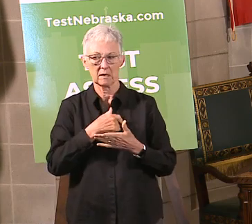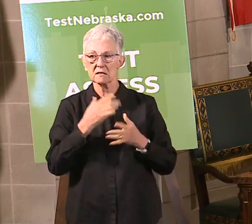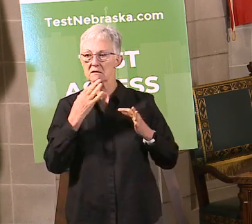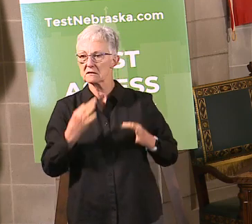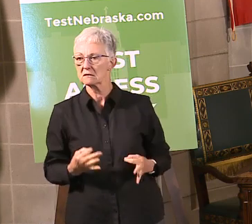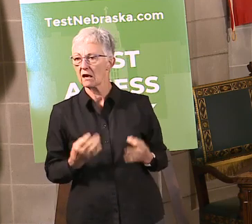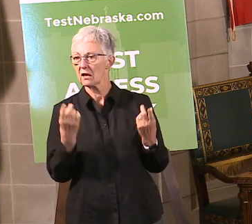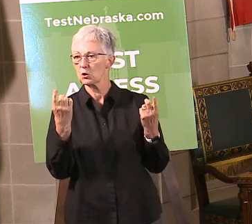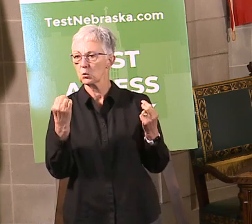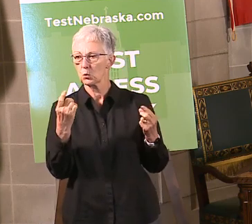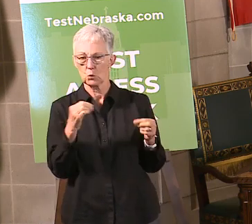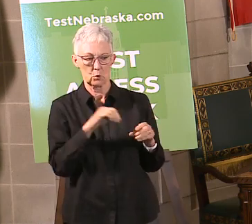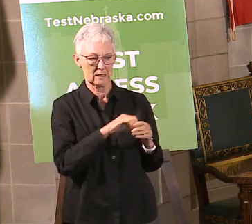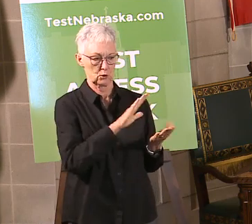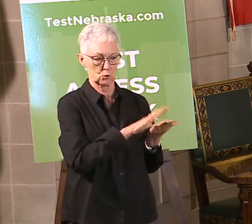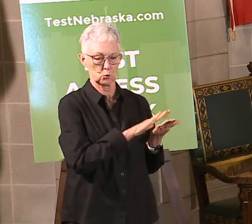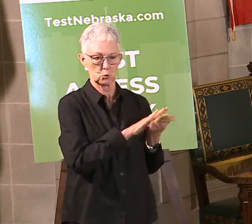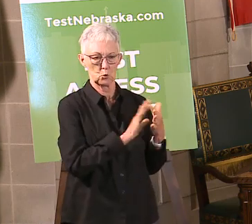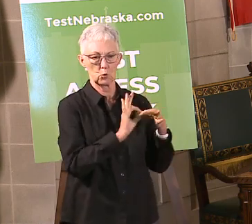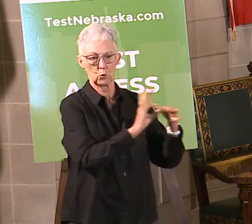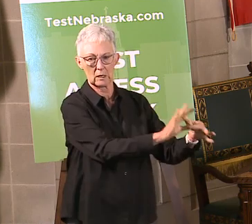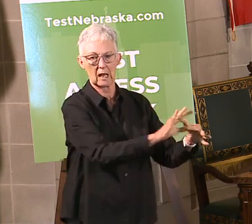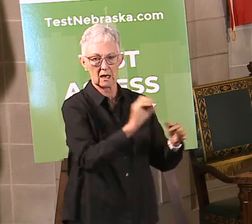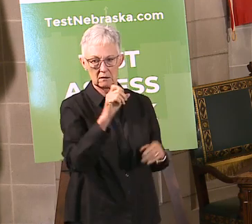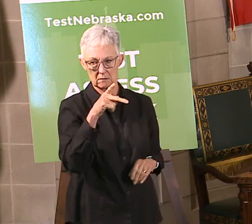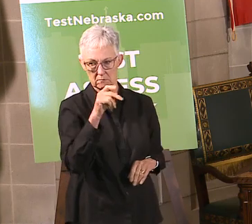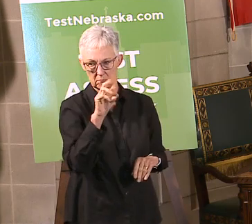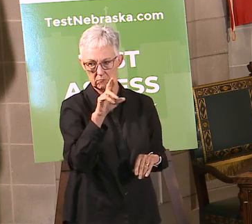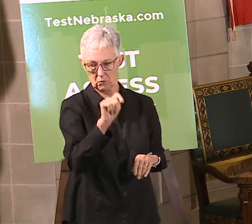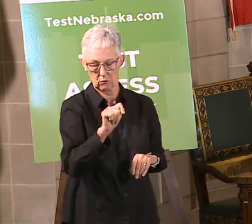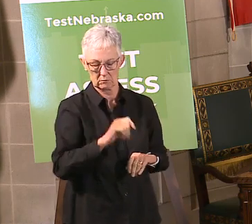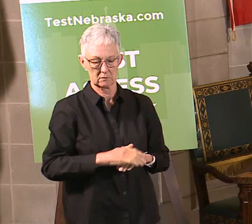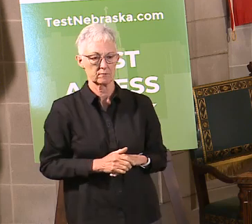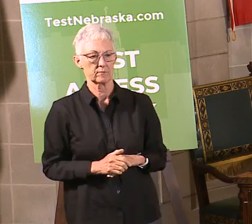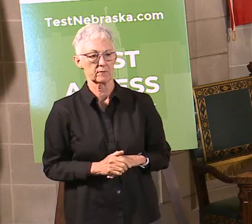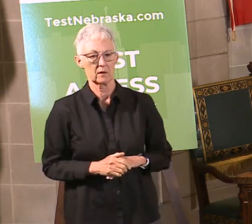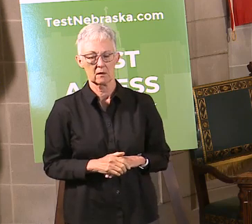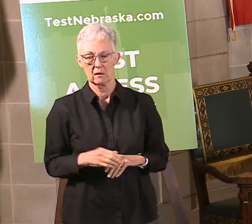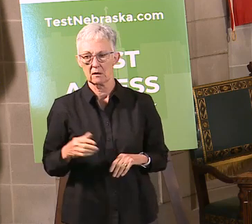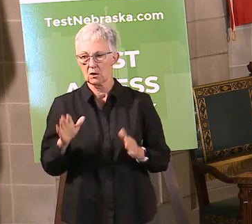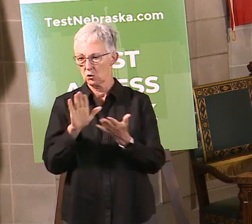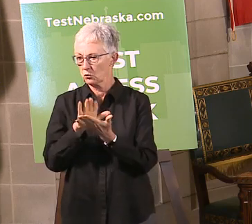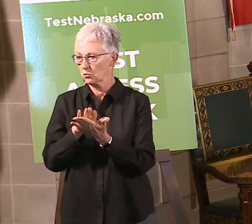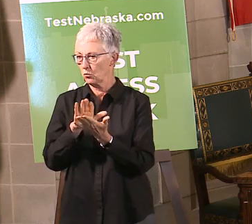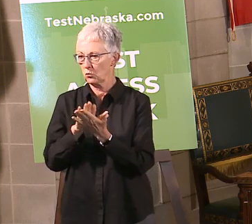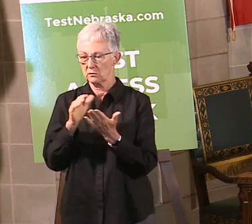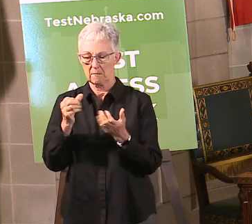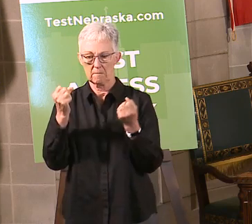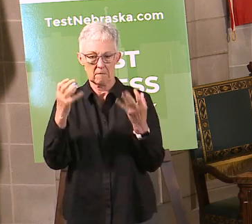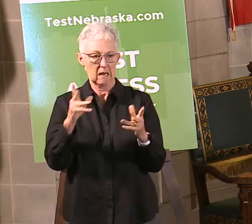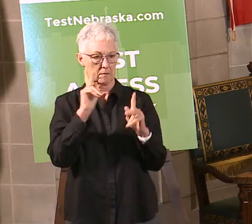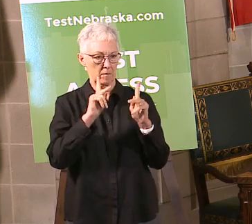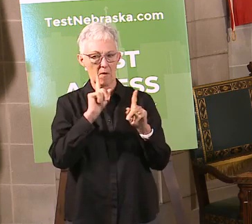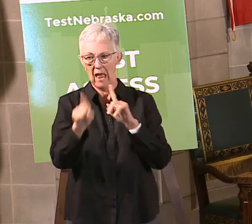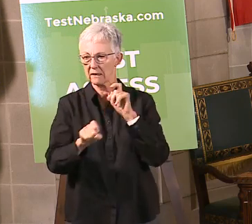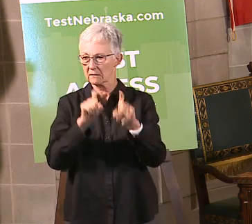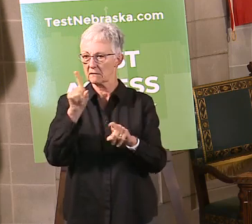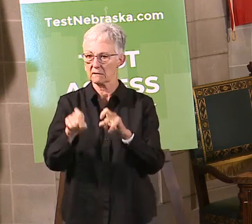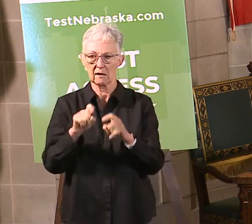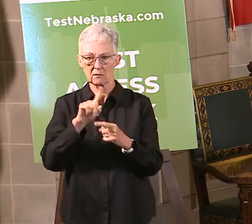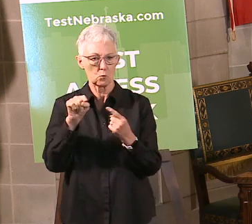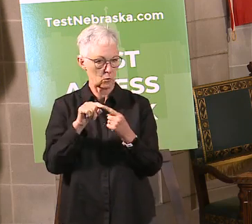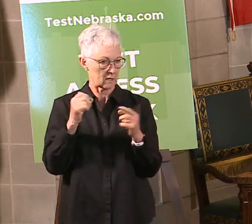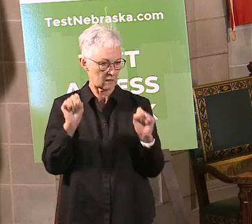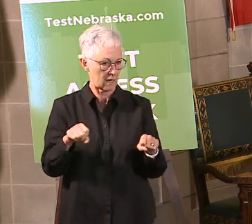of interest from schools. Schools are used for facilities for a lot of different types of activities, and they're getting asked a lot of these questions. right now, just